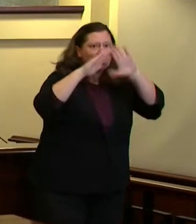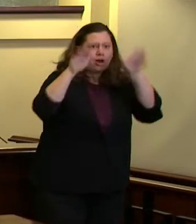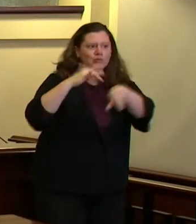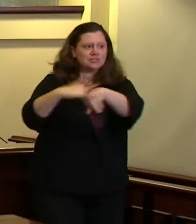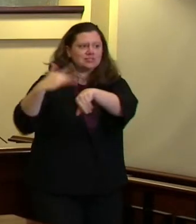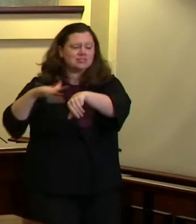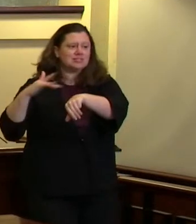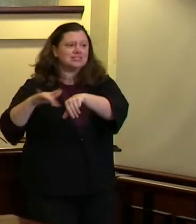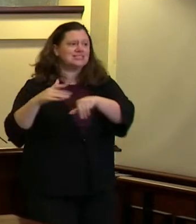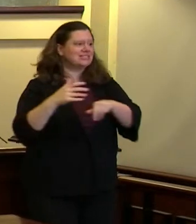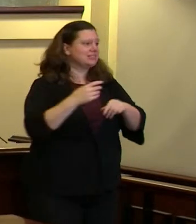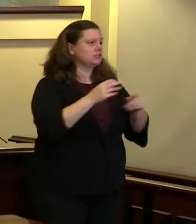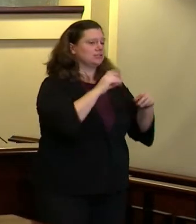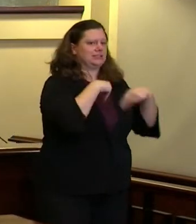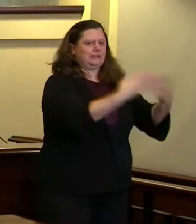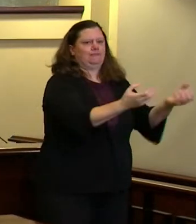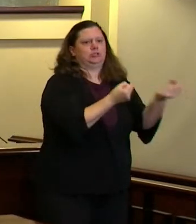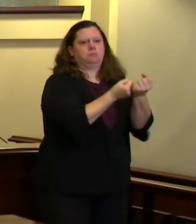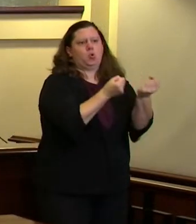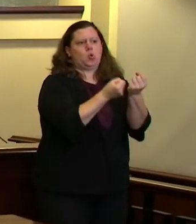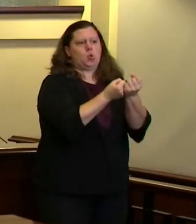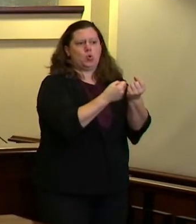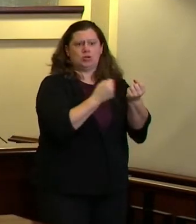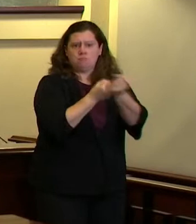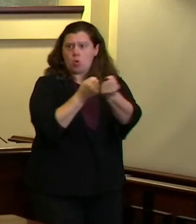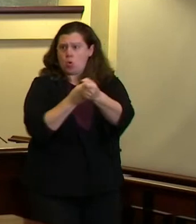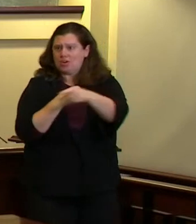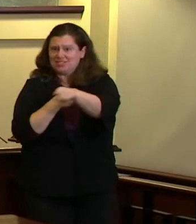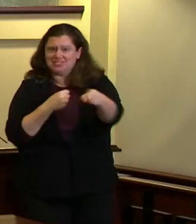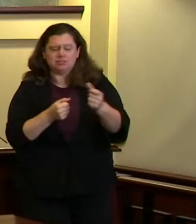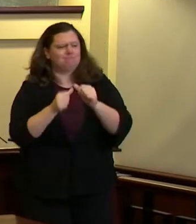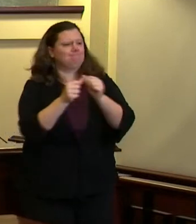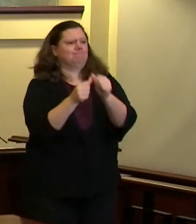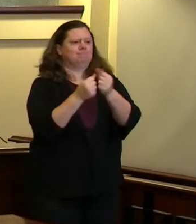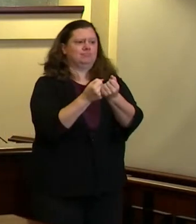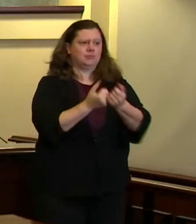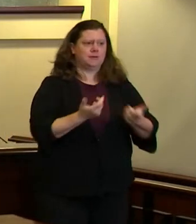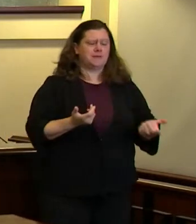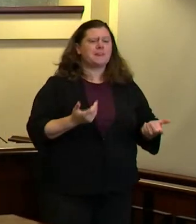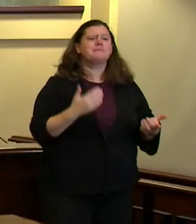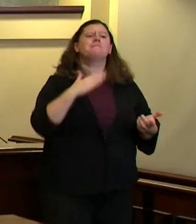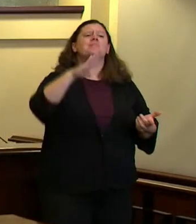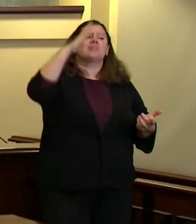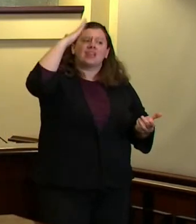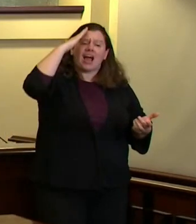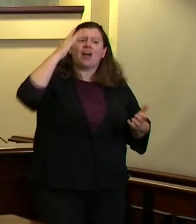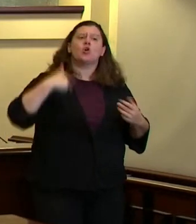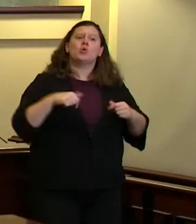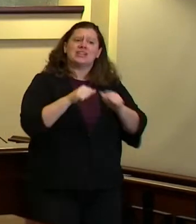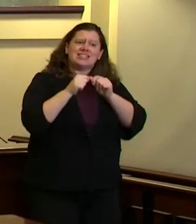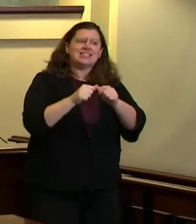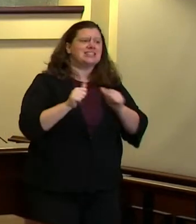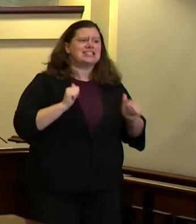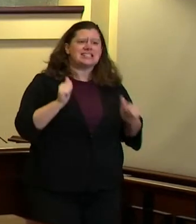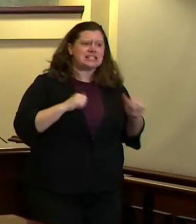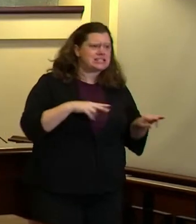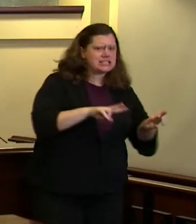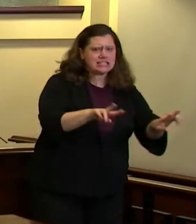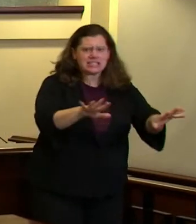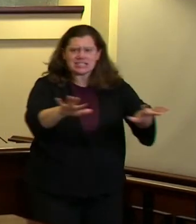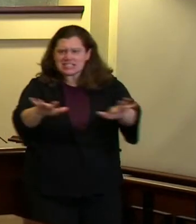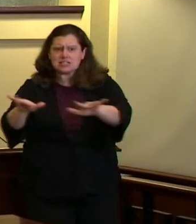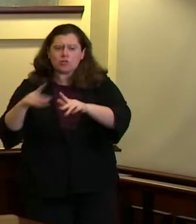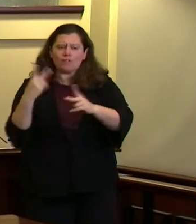and that's been uh the effort that this administration has undertaken aggressively is to increase the units of zero income